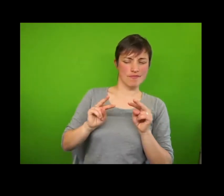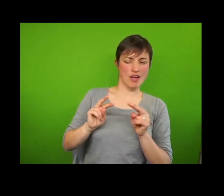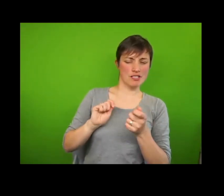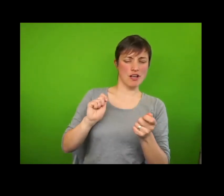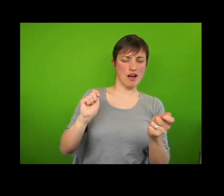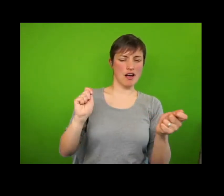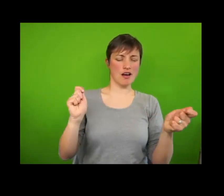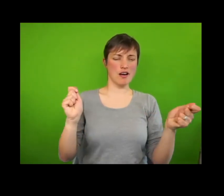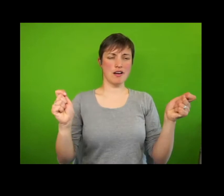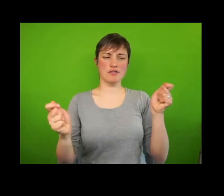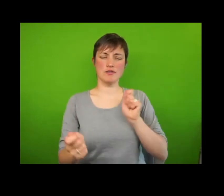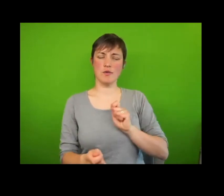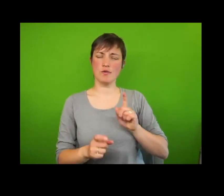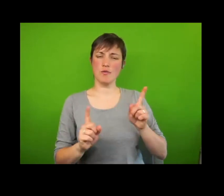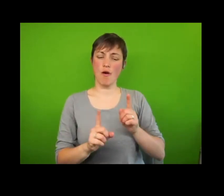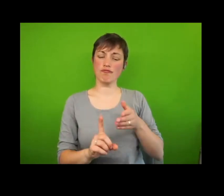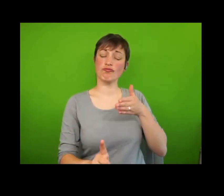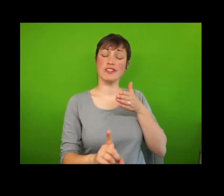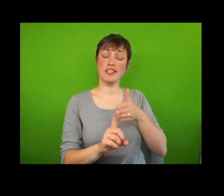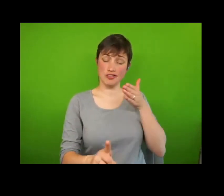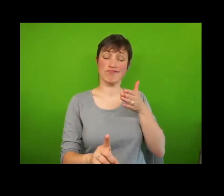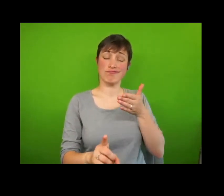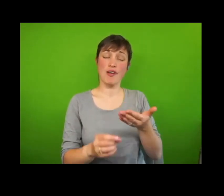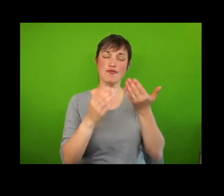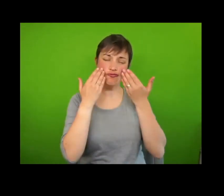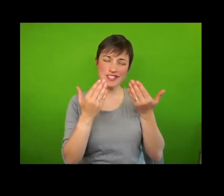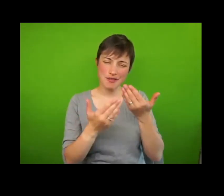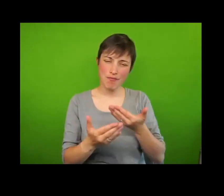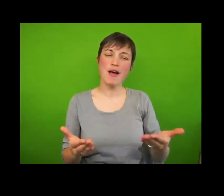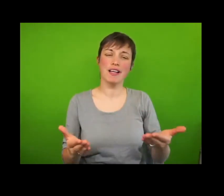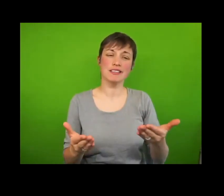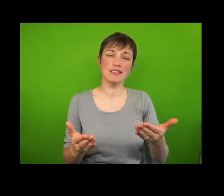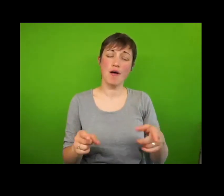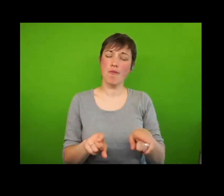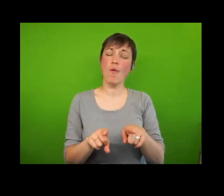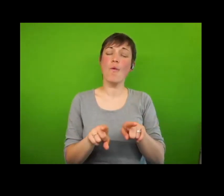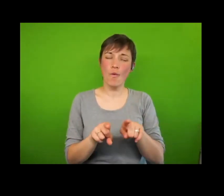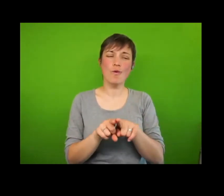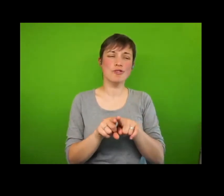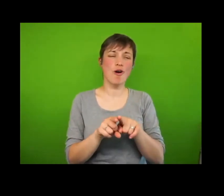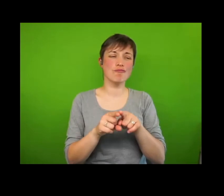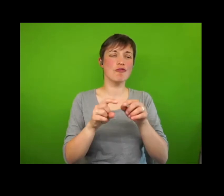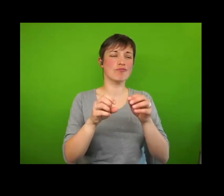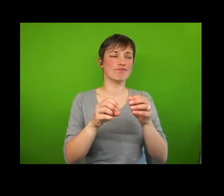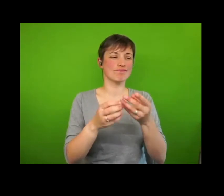and respect, as well as a more traditional politics of redistribution. The process of